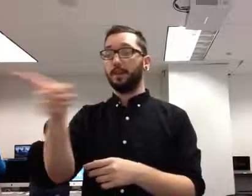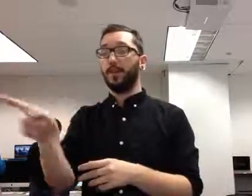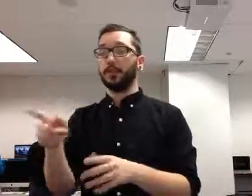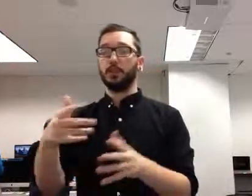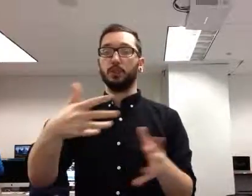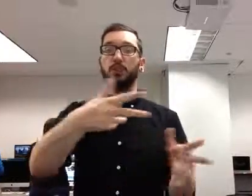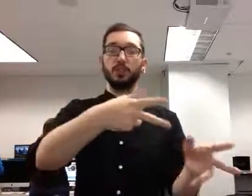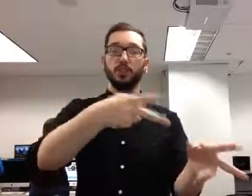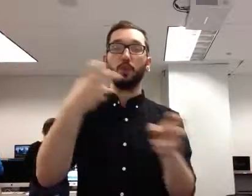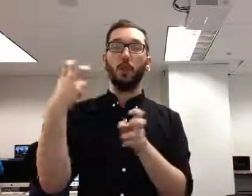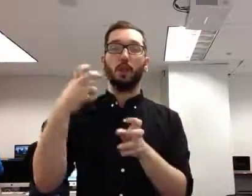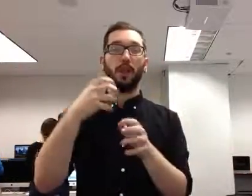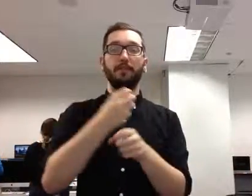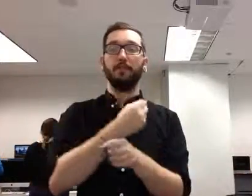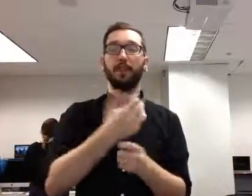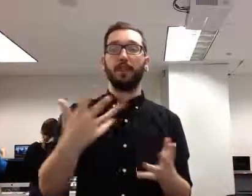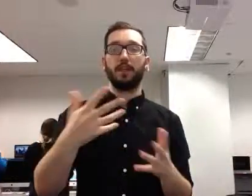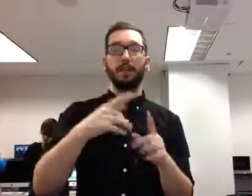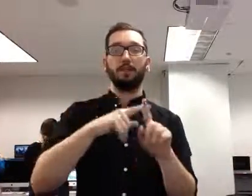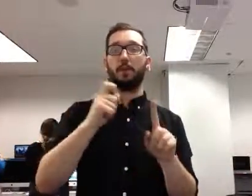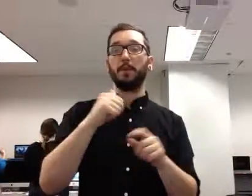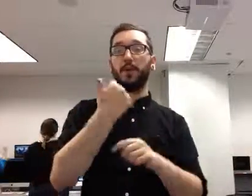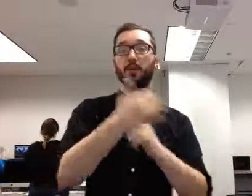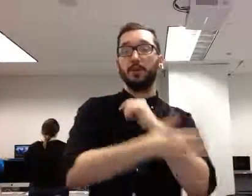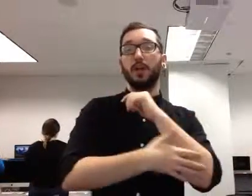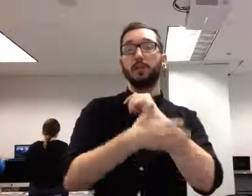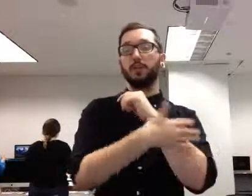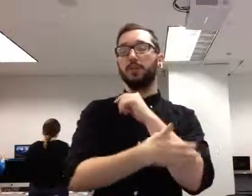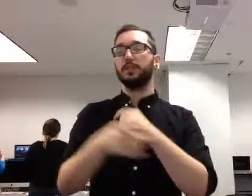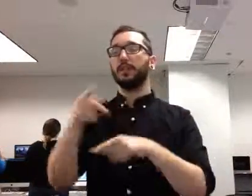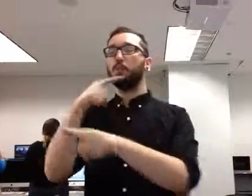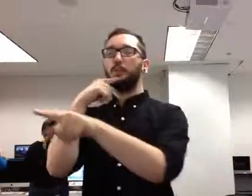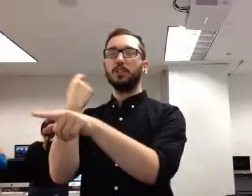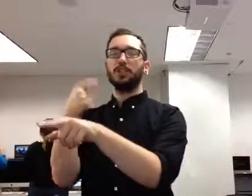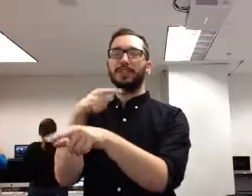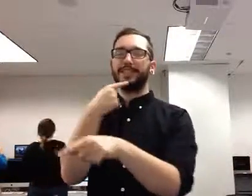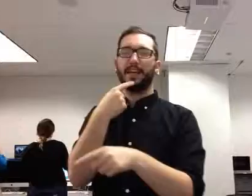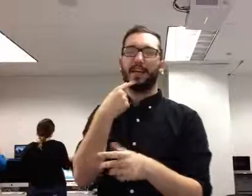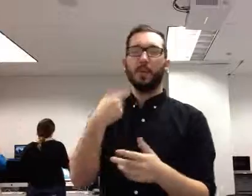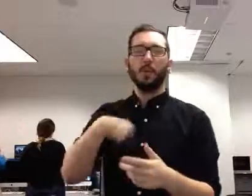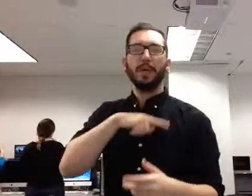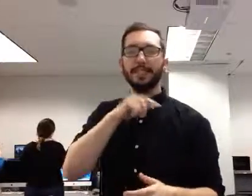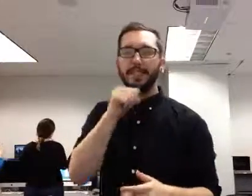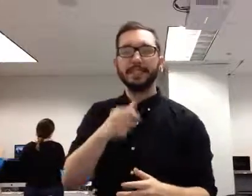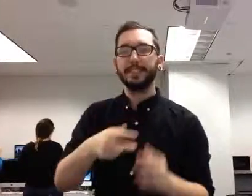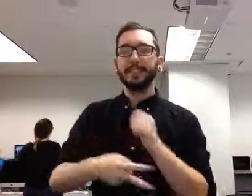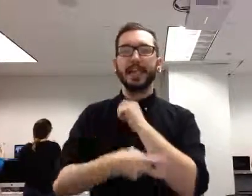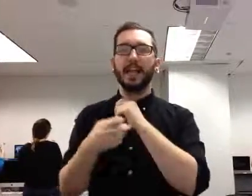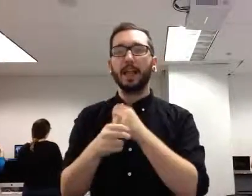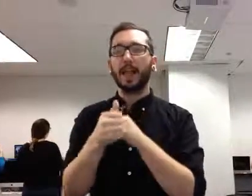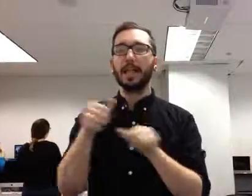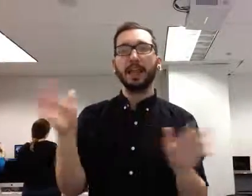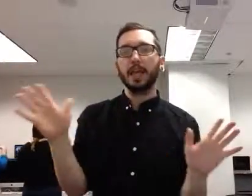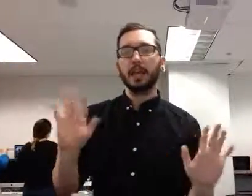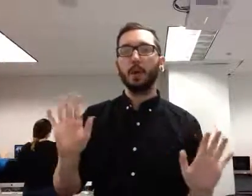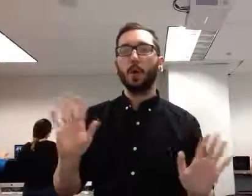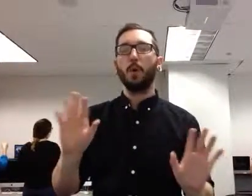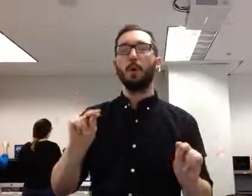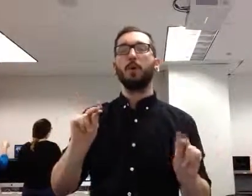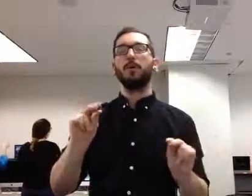They looted it, effectively. Now, I'm sure the Russians say, we didn't loot it. We're just taking back what you guys destroyed. And it did help to a certain